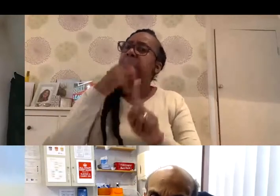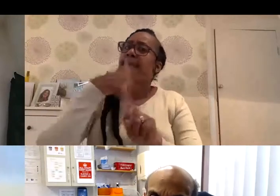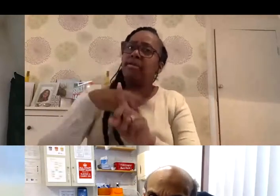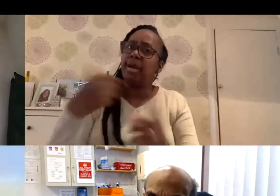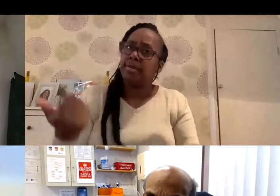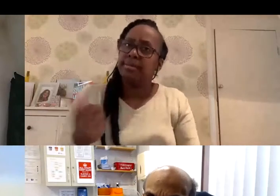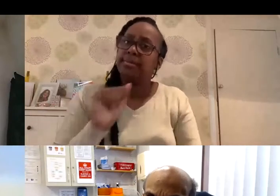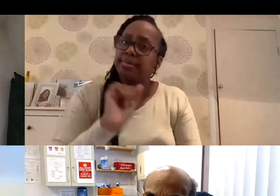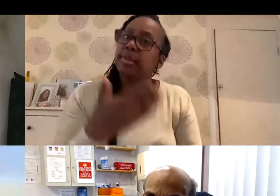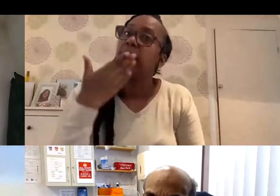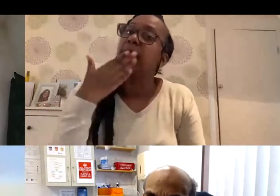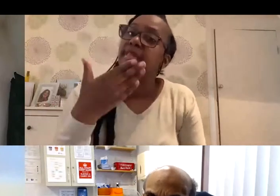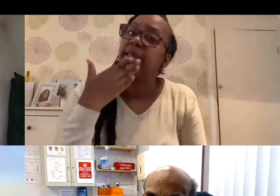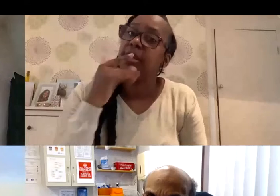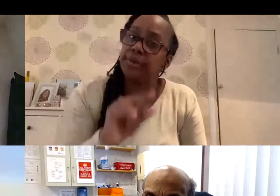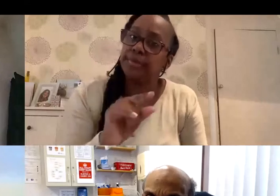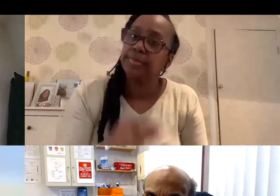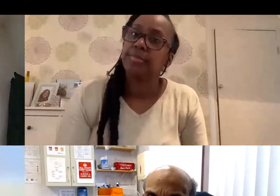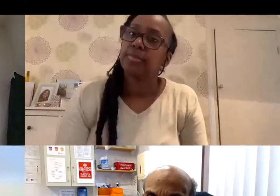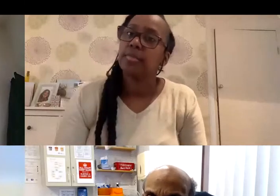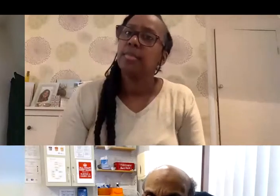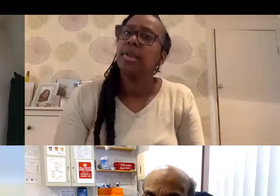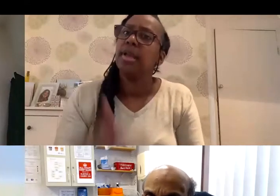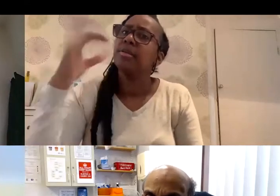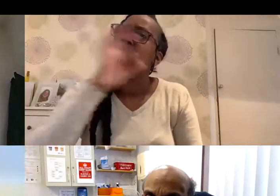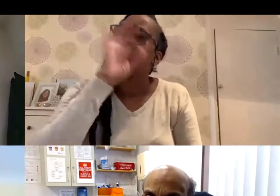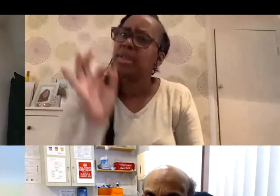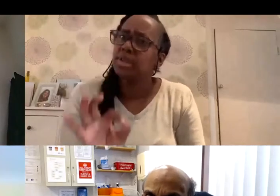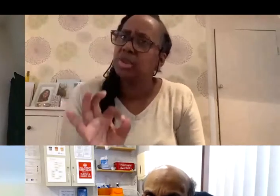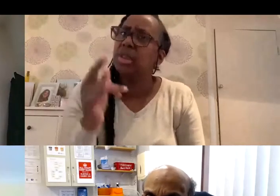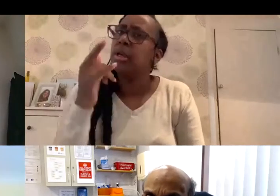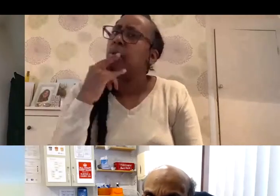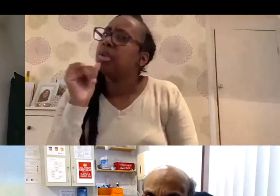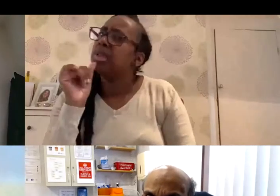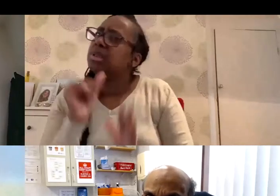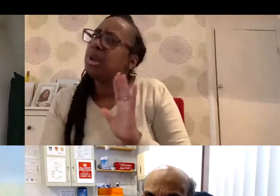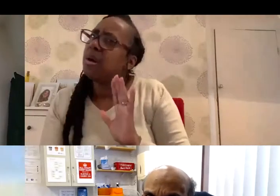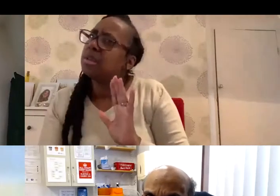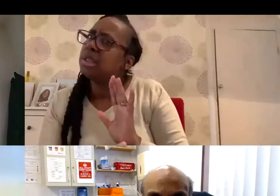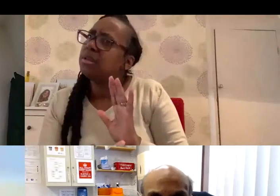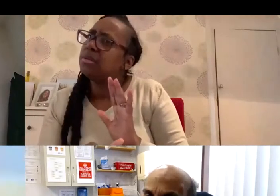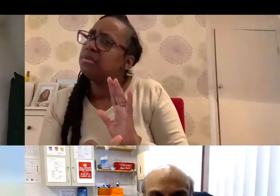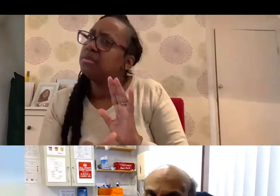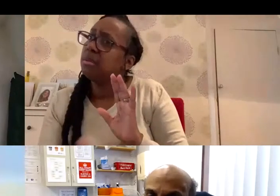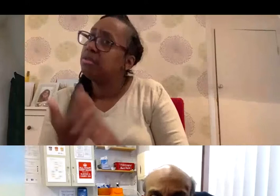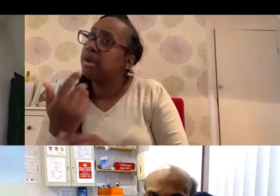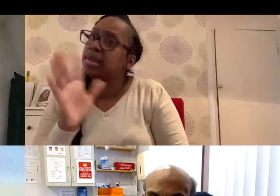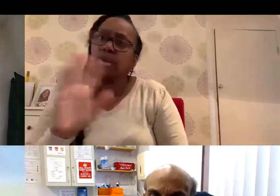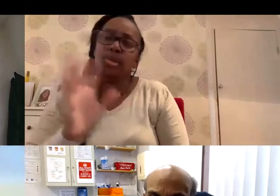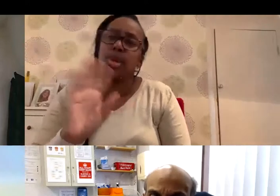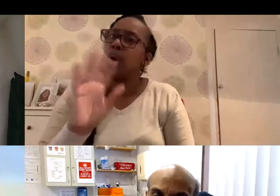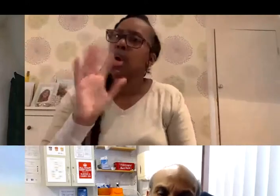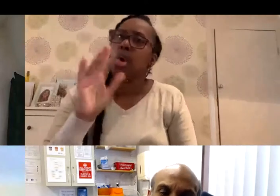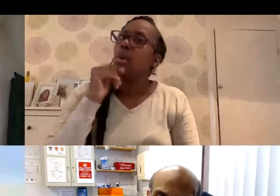Thank you. That's really helpful. I think that there was a question about was it starting from scratch with this, but actually it wasn't starting from scratch is what you've explained, isn't